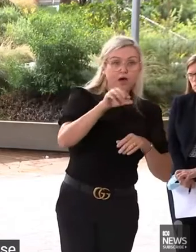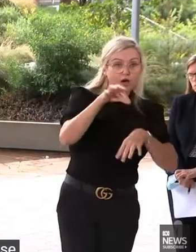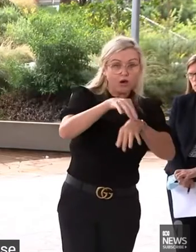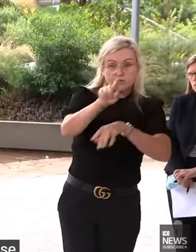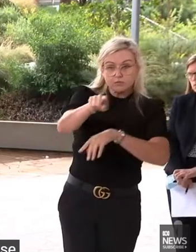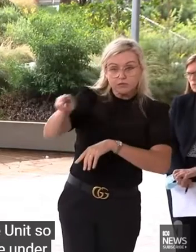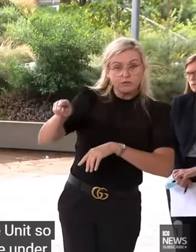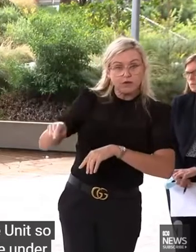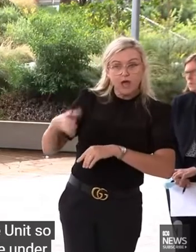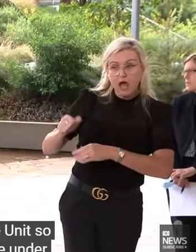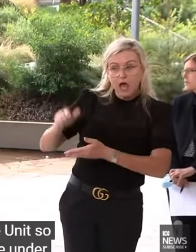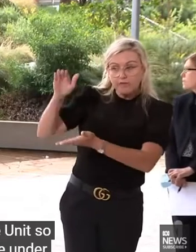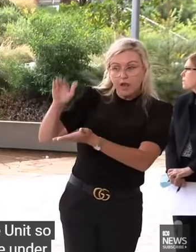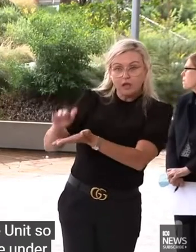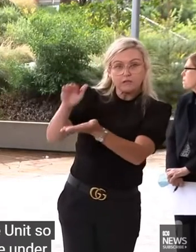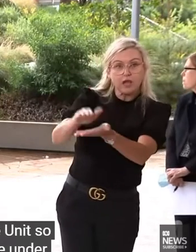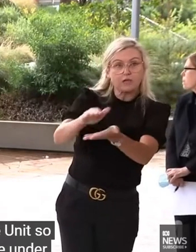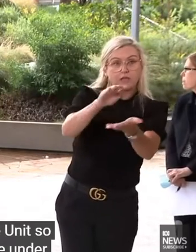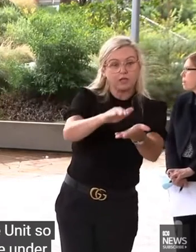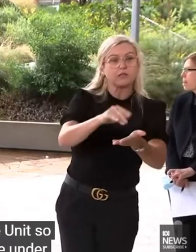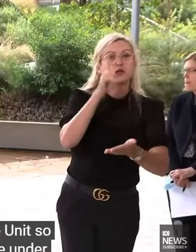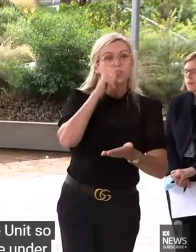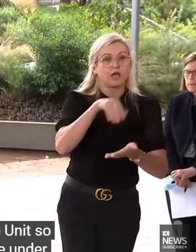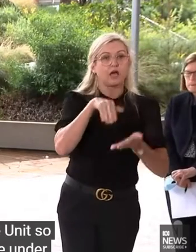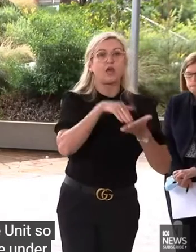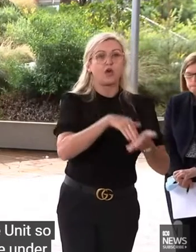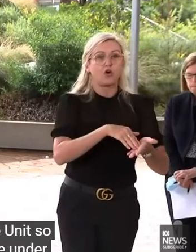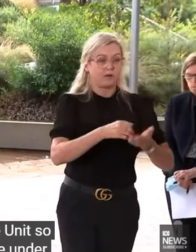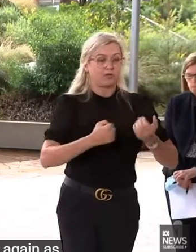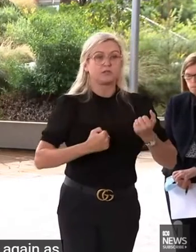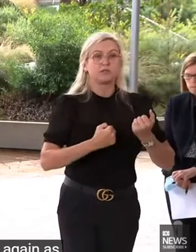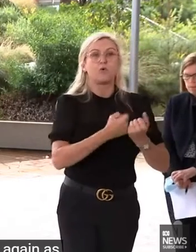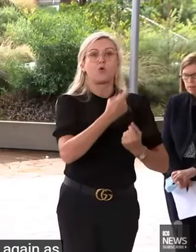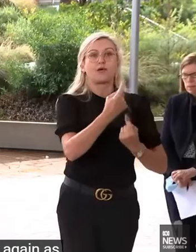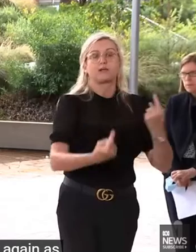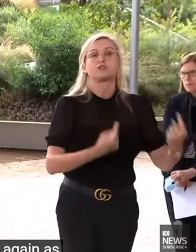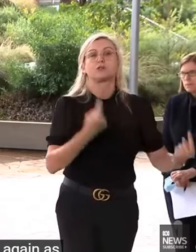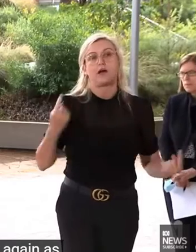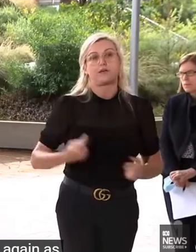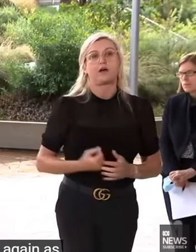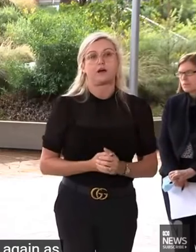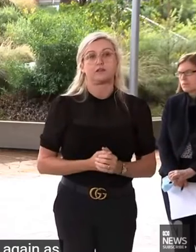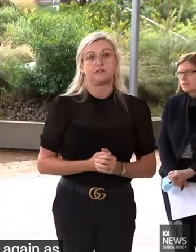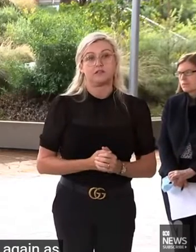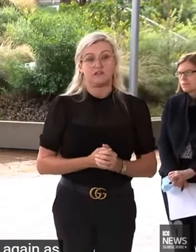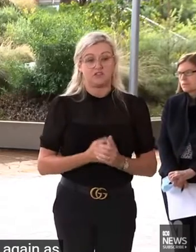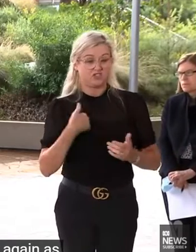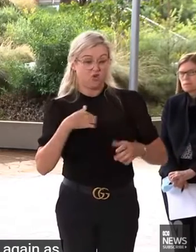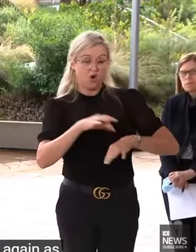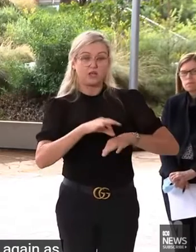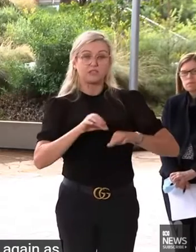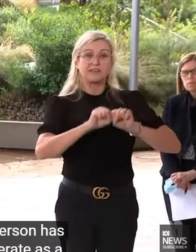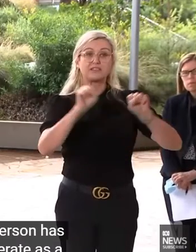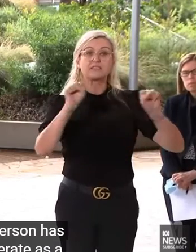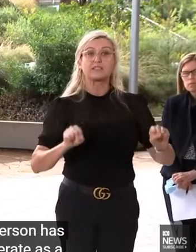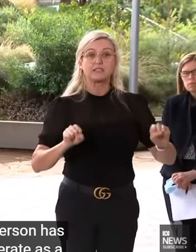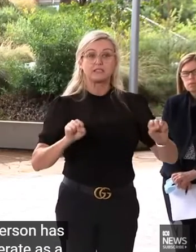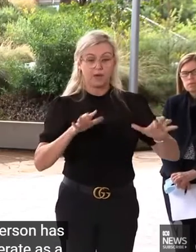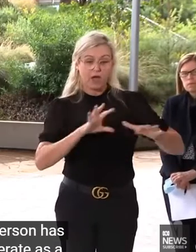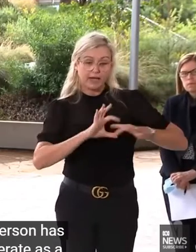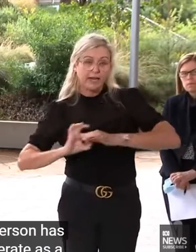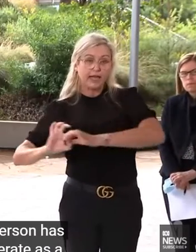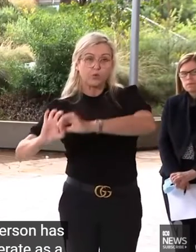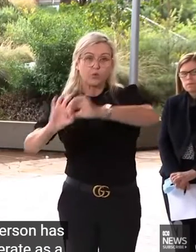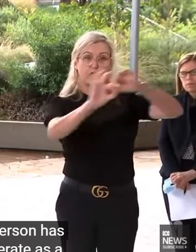as Deputy Secretary Pearce has made the point, we operate as a network. The entire health system is a network. That's the way it works